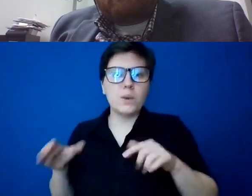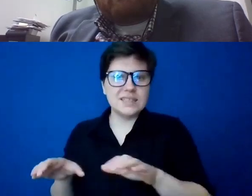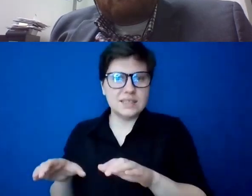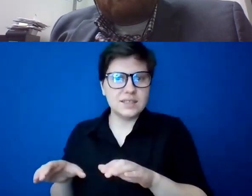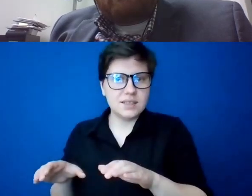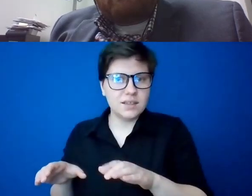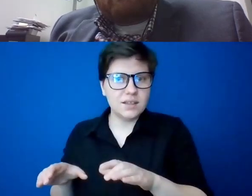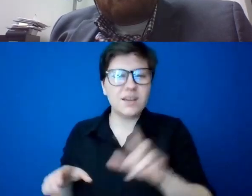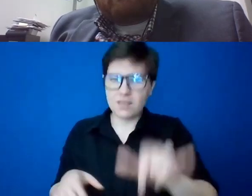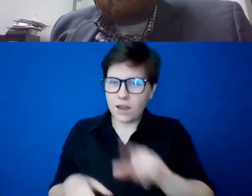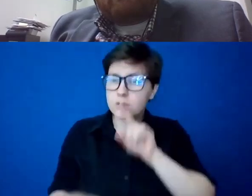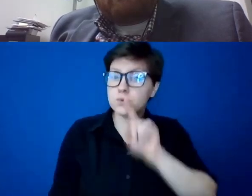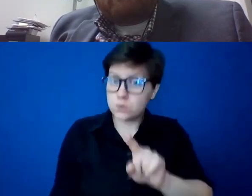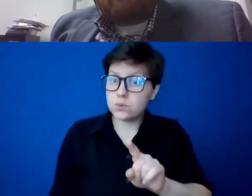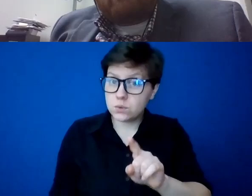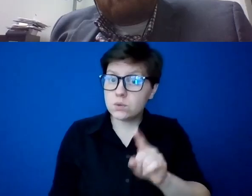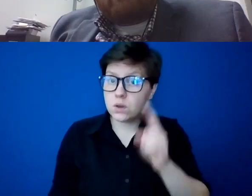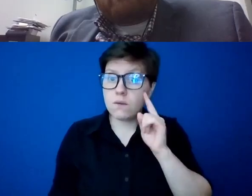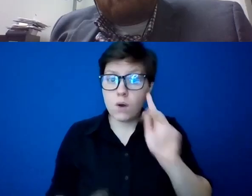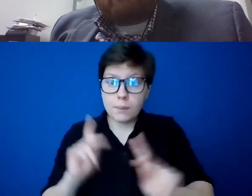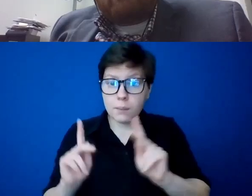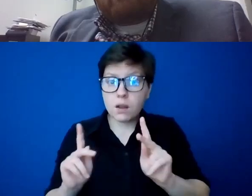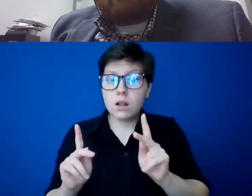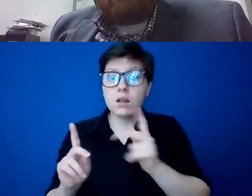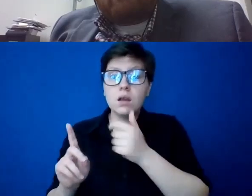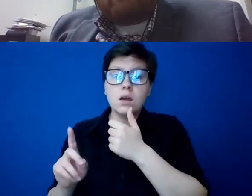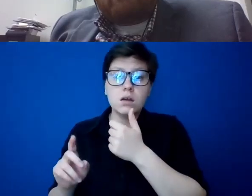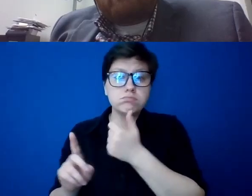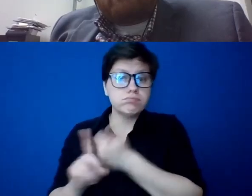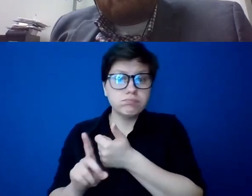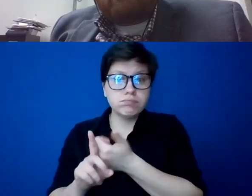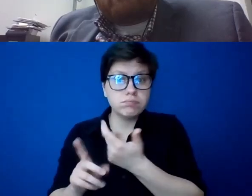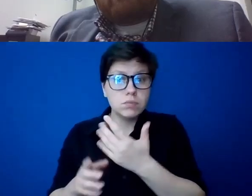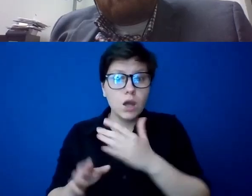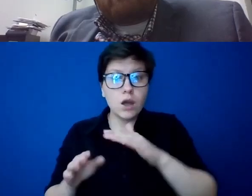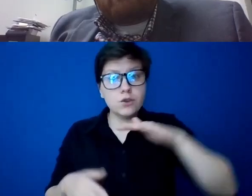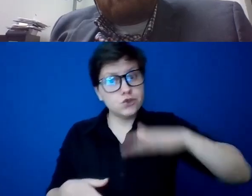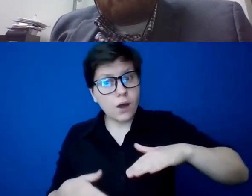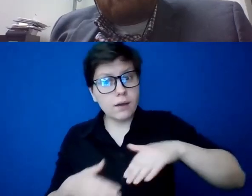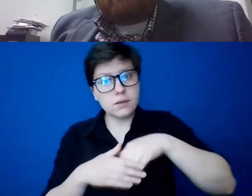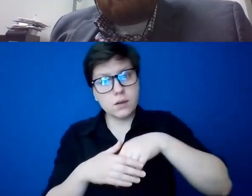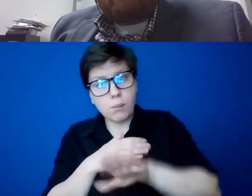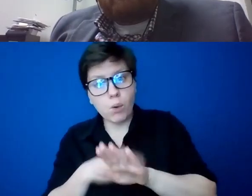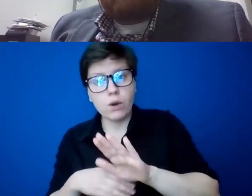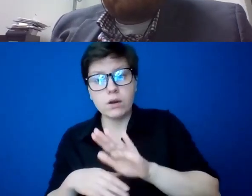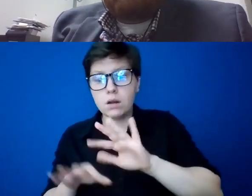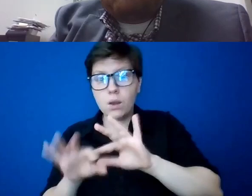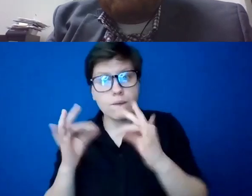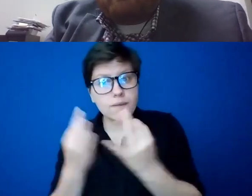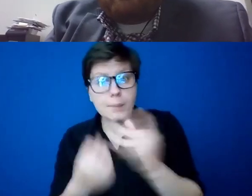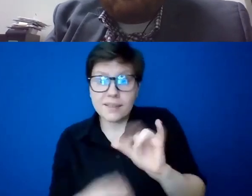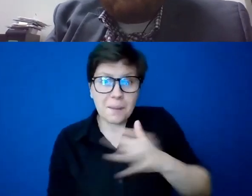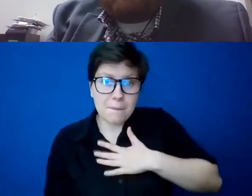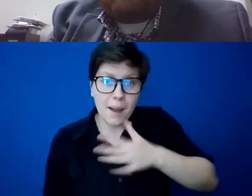I think that's also true for people who, where a child is born into a family that, like my mom and dad,